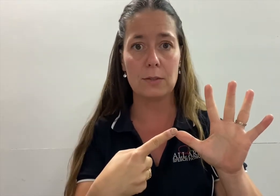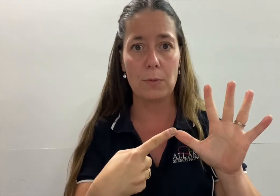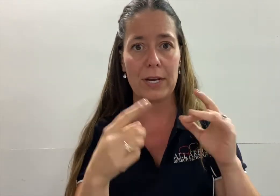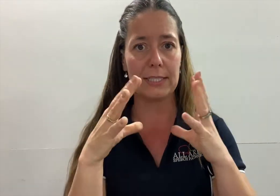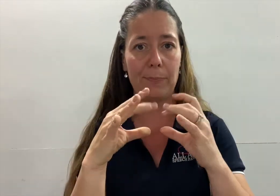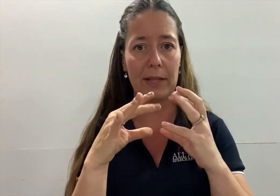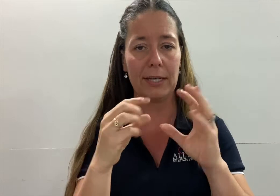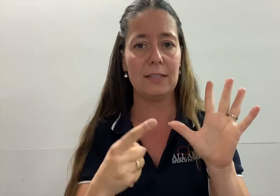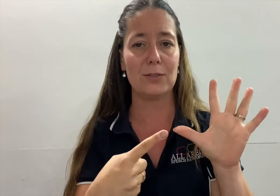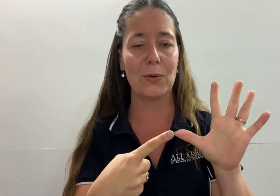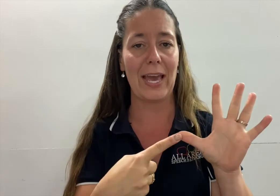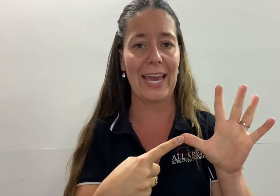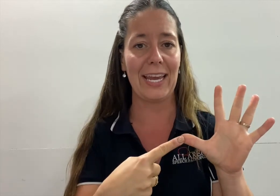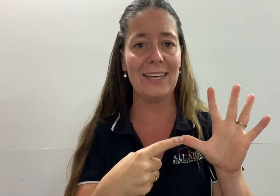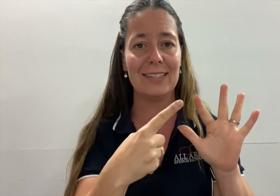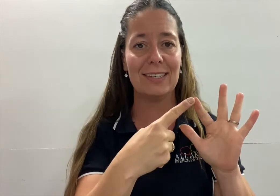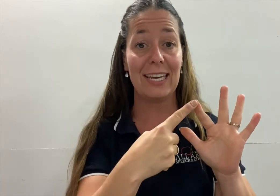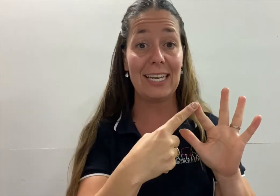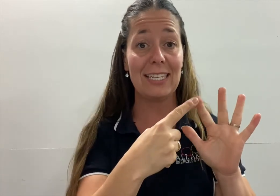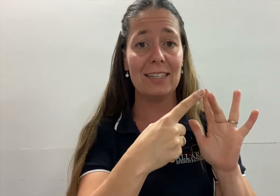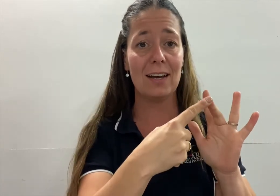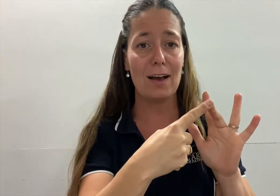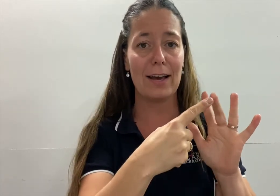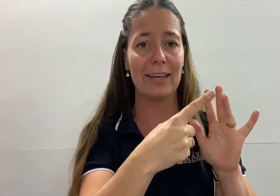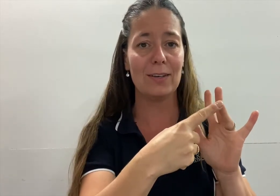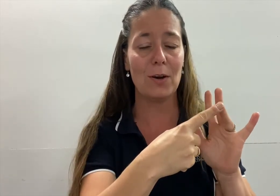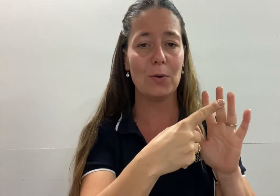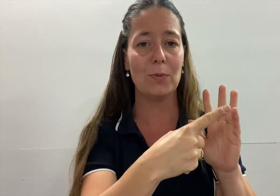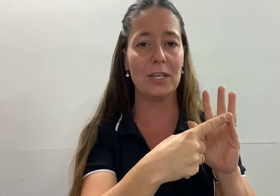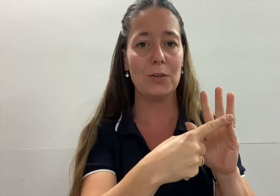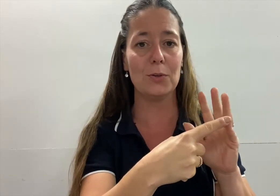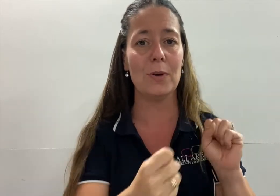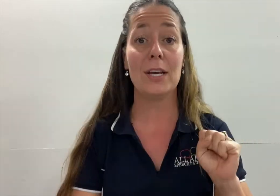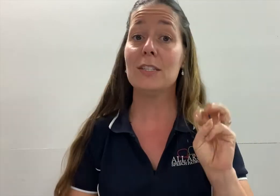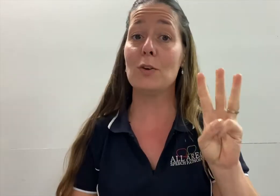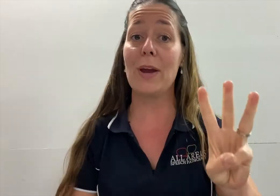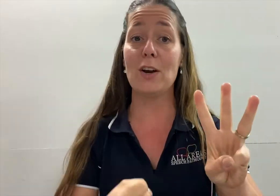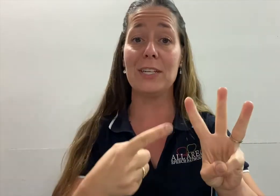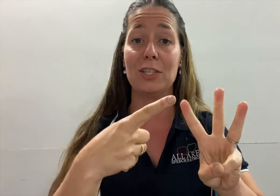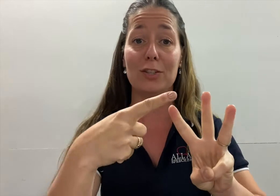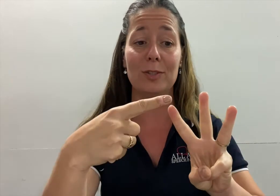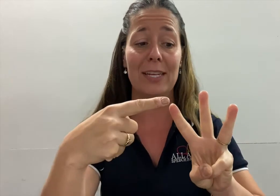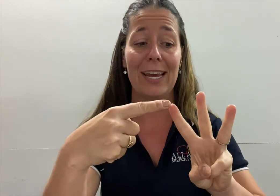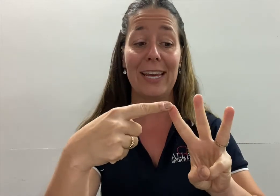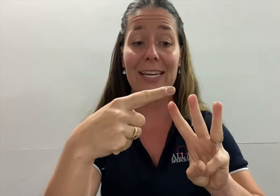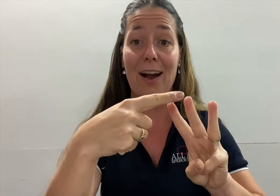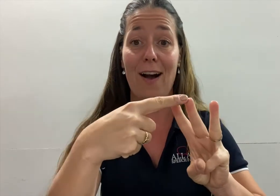when we're spelling. So A, E, I, O, U. So we're going to use E, I,